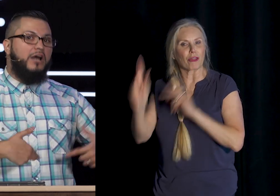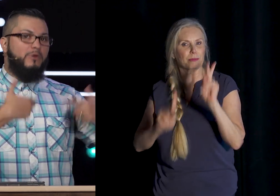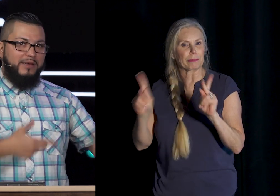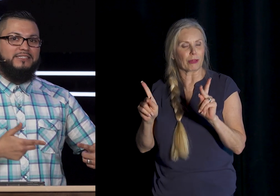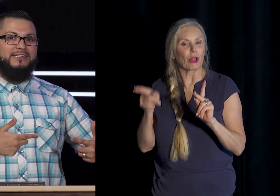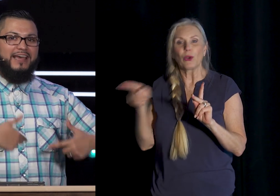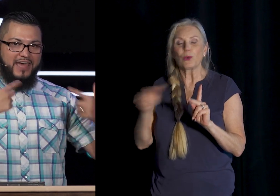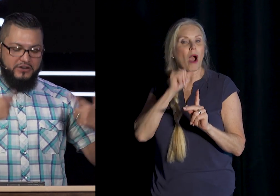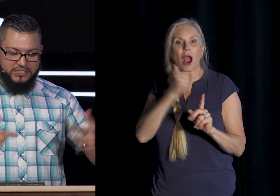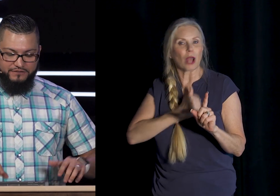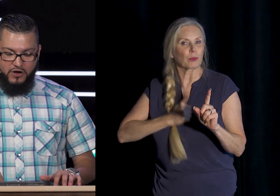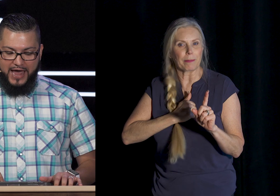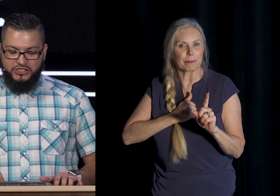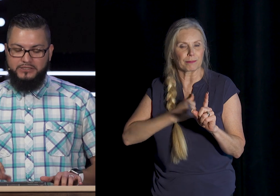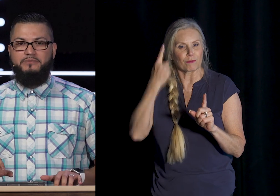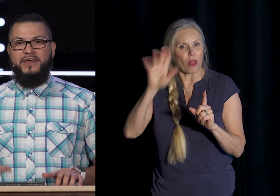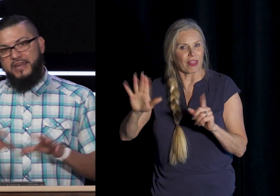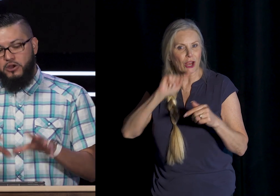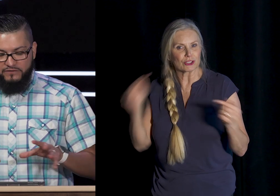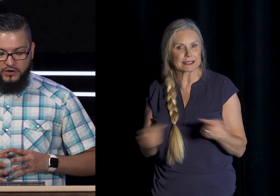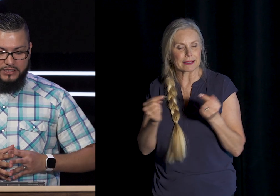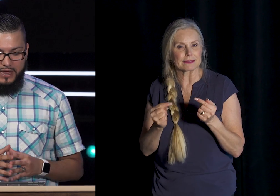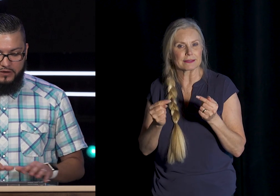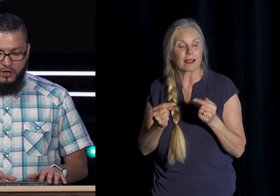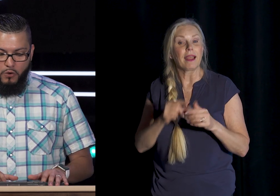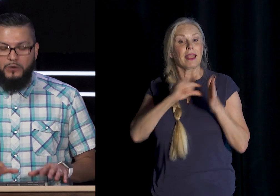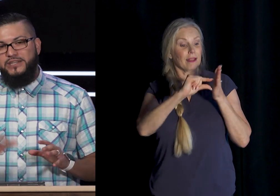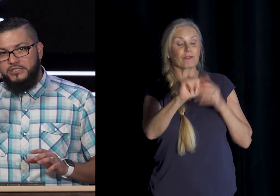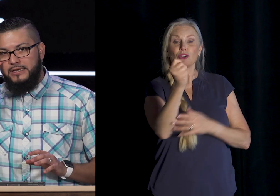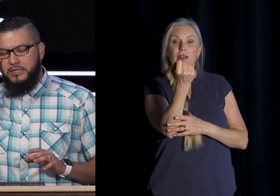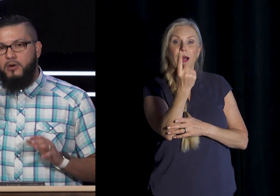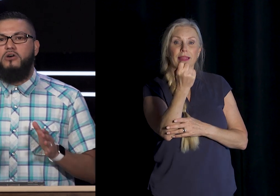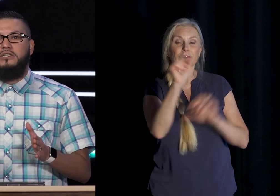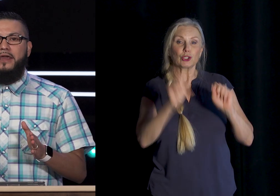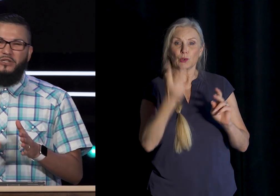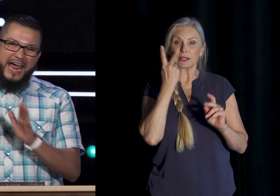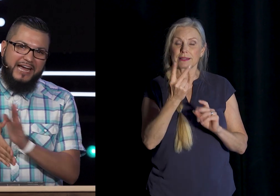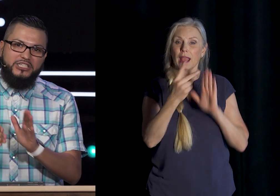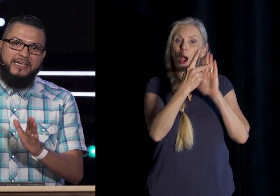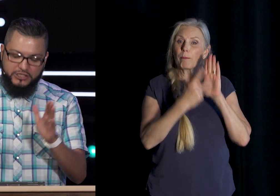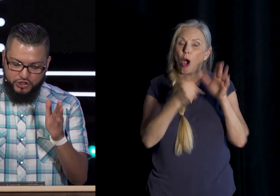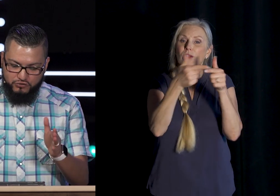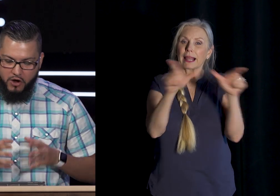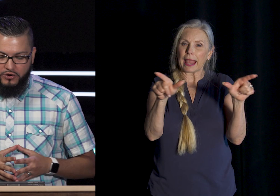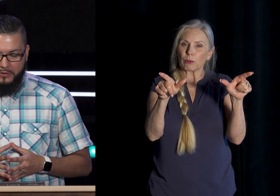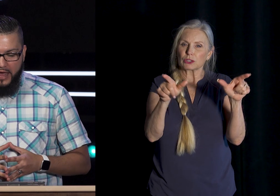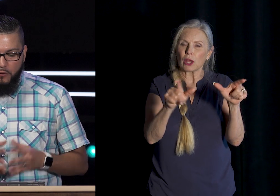Unrepentant In their Sinful Actions Here in Verse 11 What we see Is that Paul's Language Actually Gets Stronger And